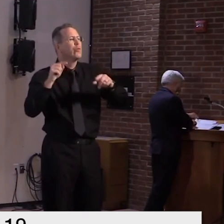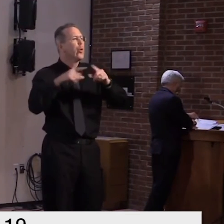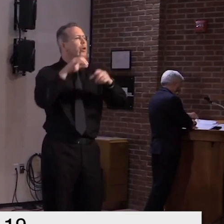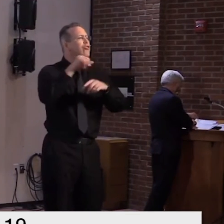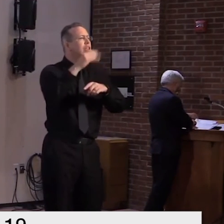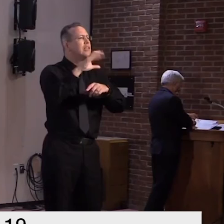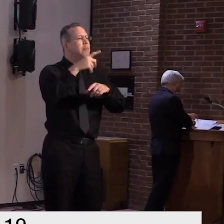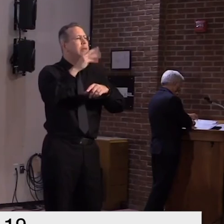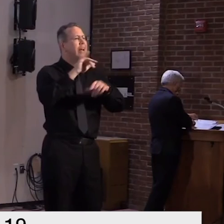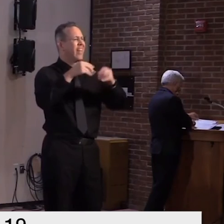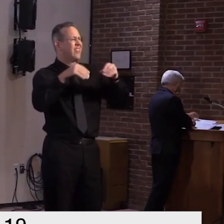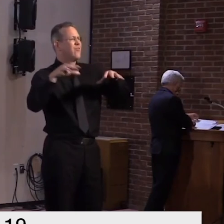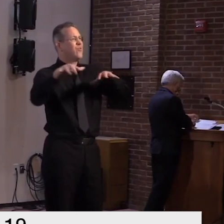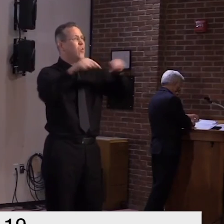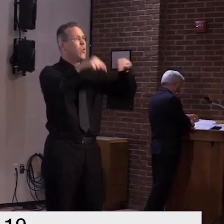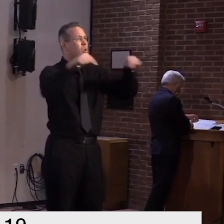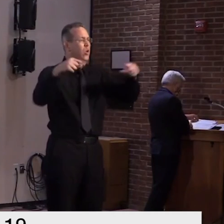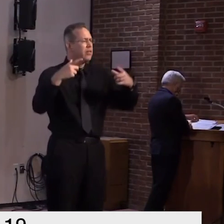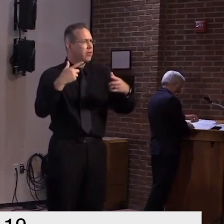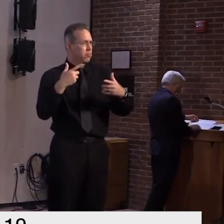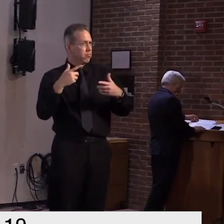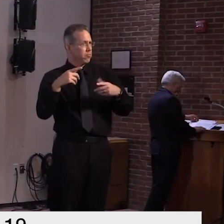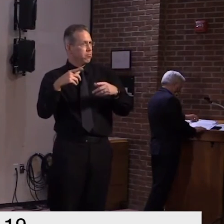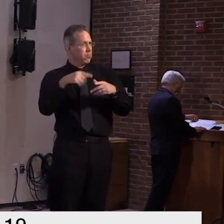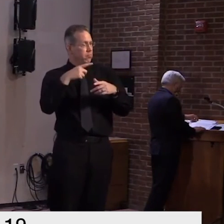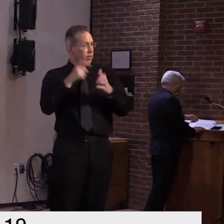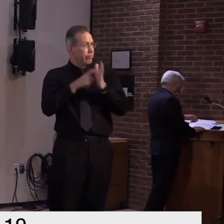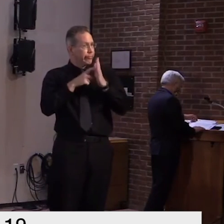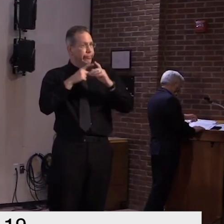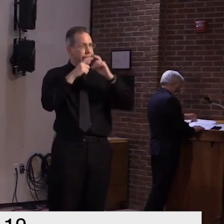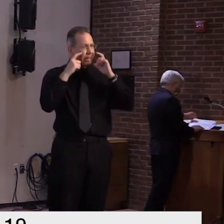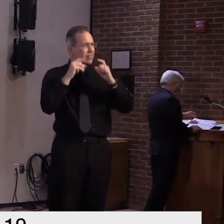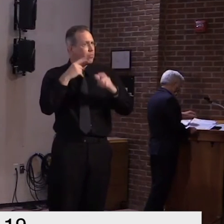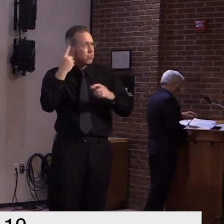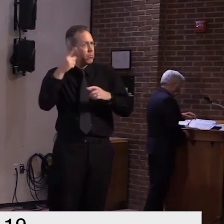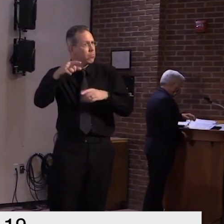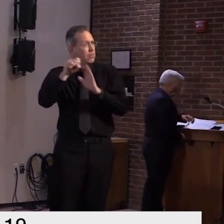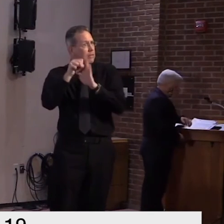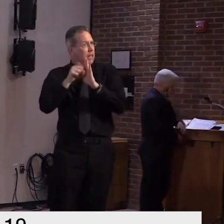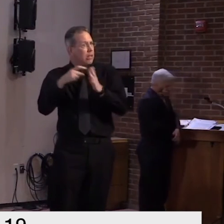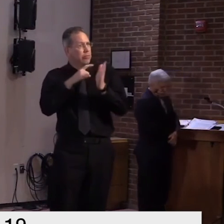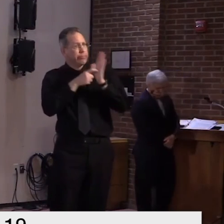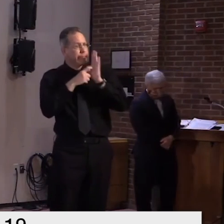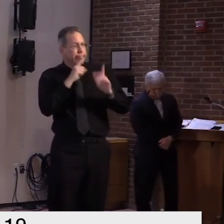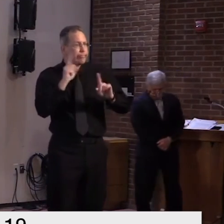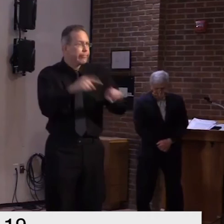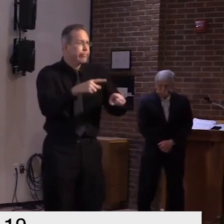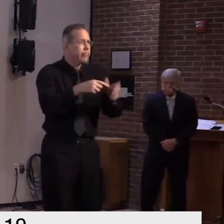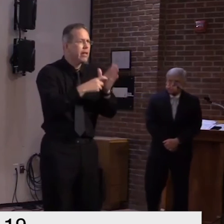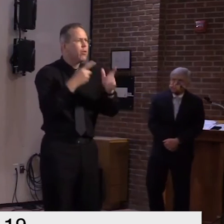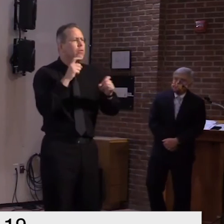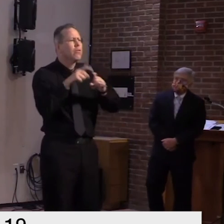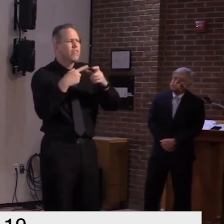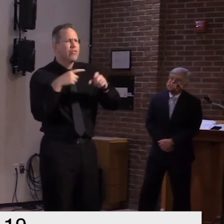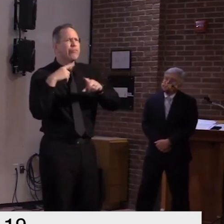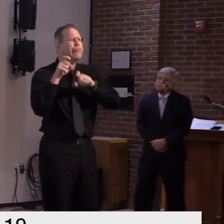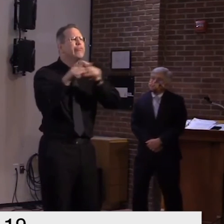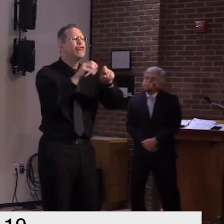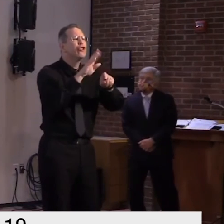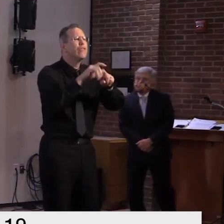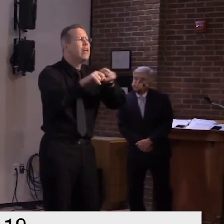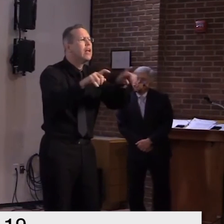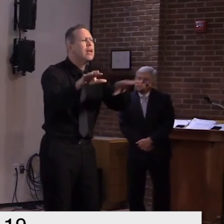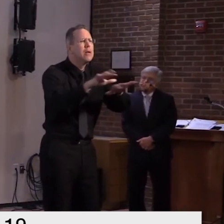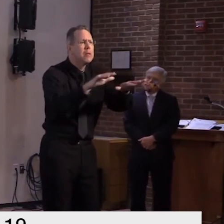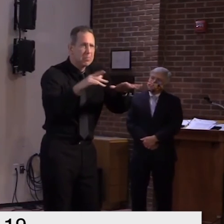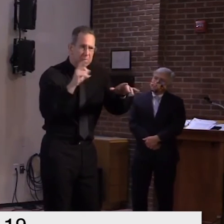another turn of the spigot whether we increase the numbers which we anticipate doing in the not too distant future that